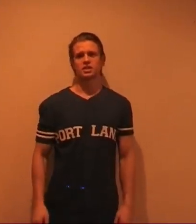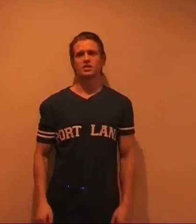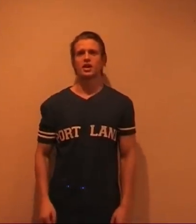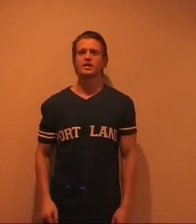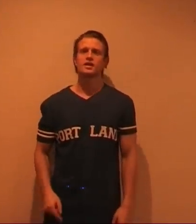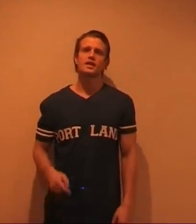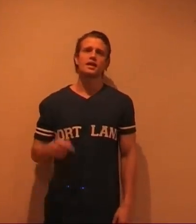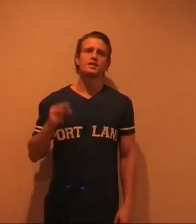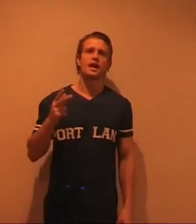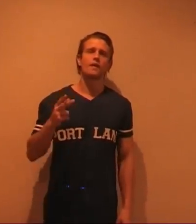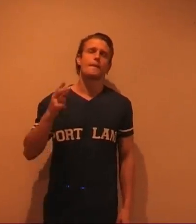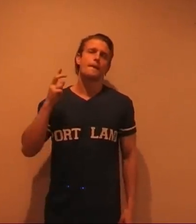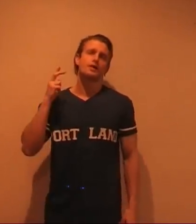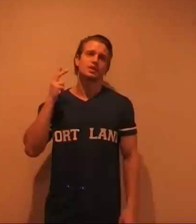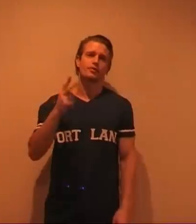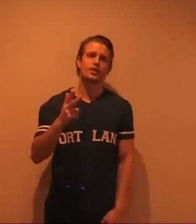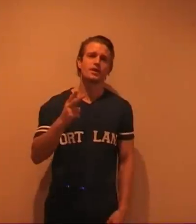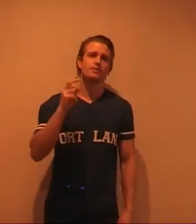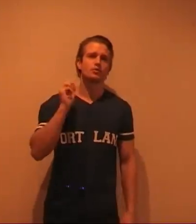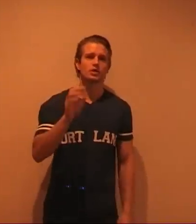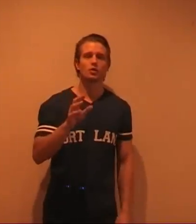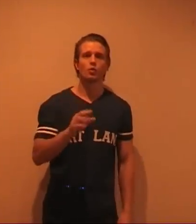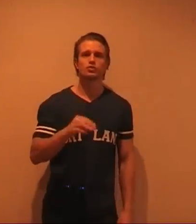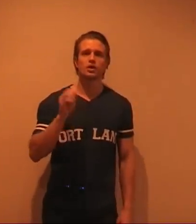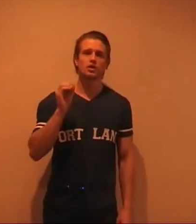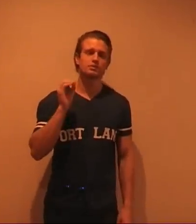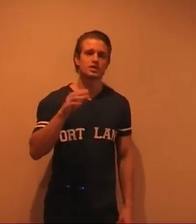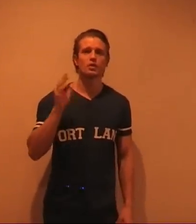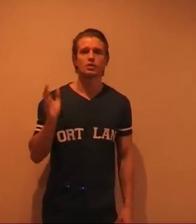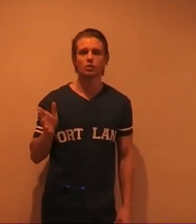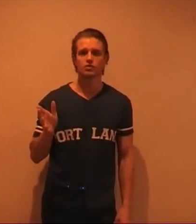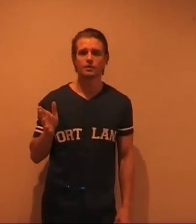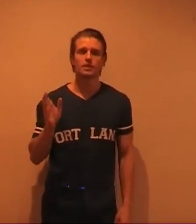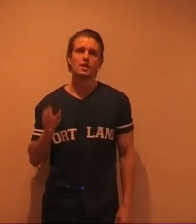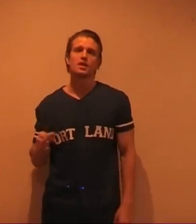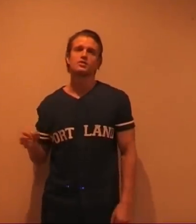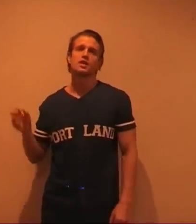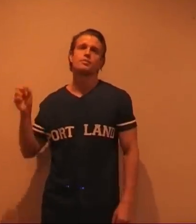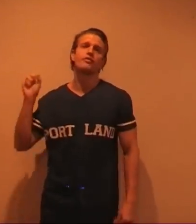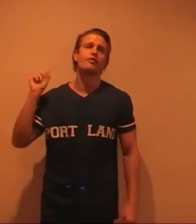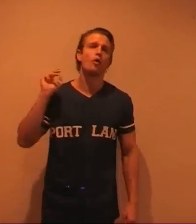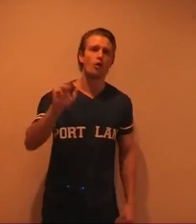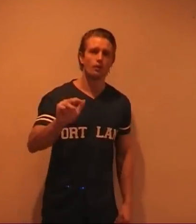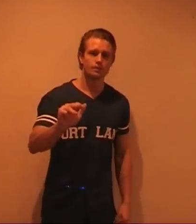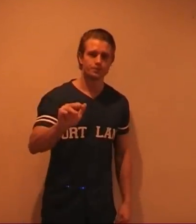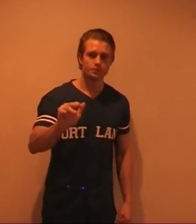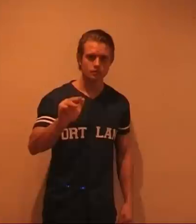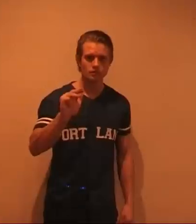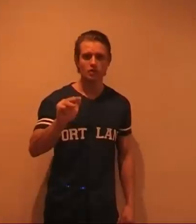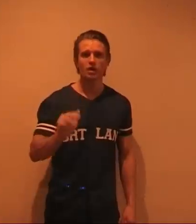Alright. Now that was tip three. Drink a lot of water. Especially coconut water. Tip four. Right.